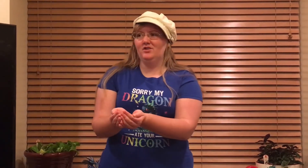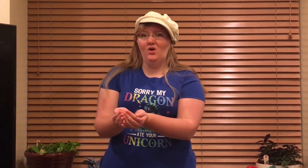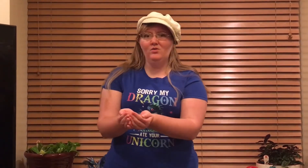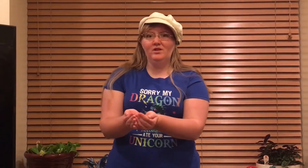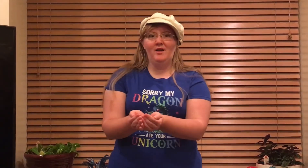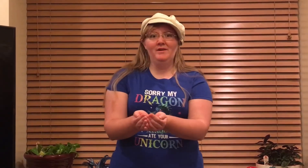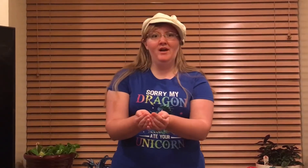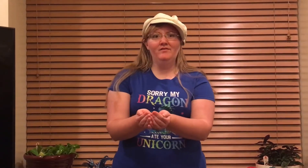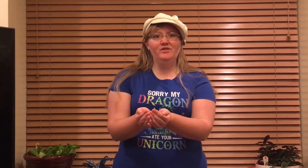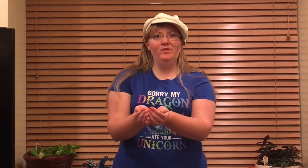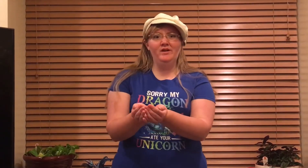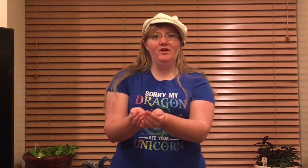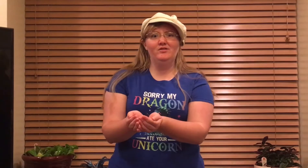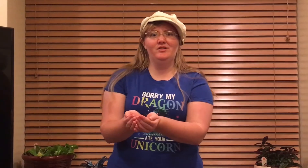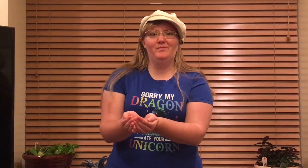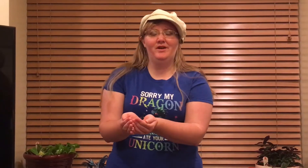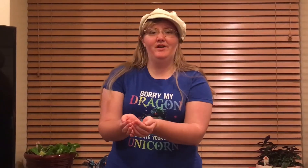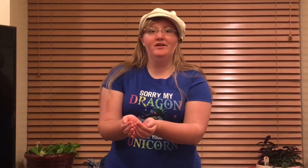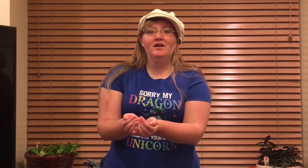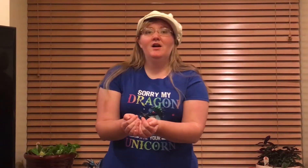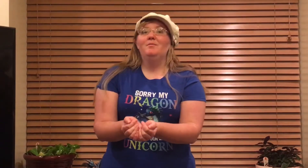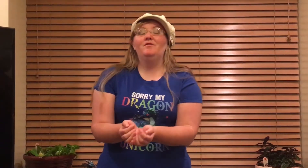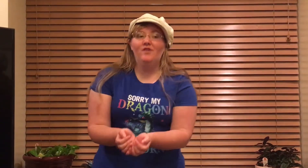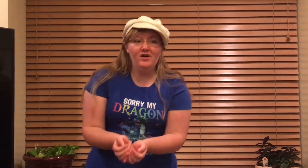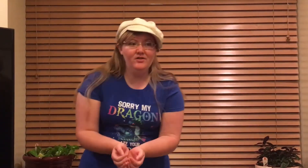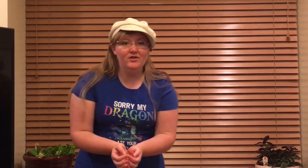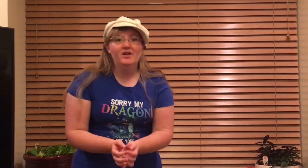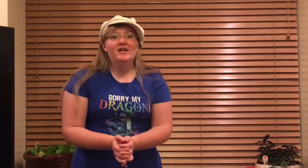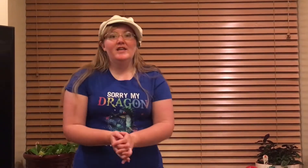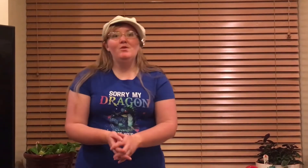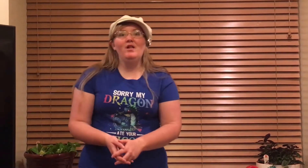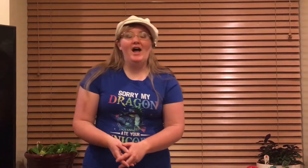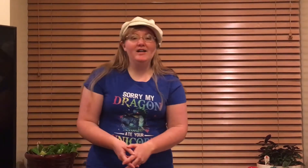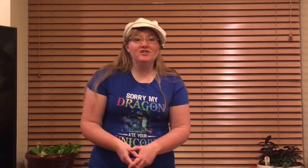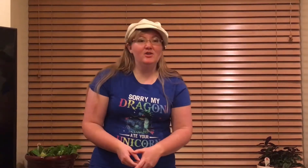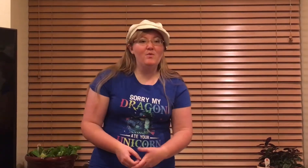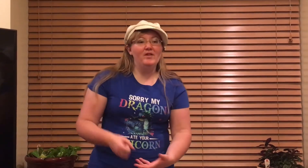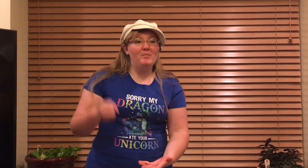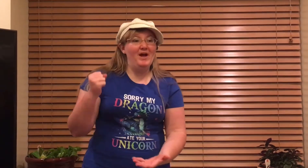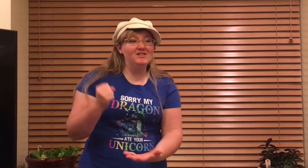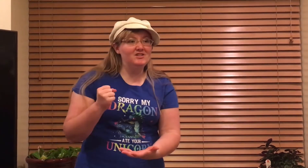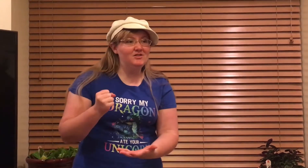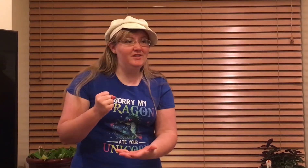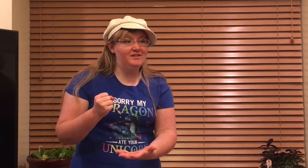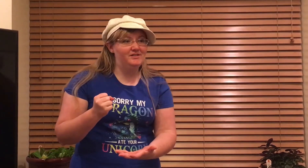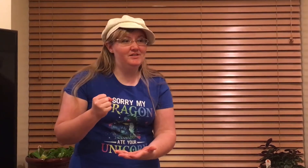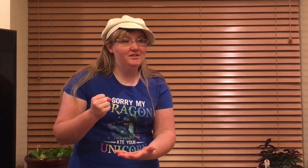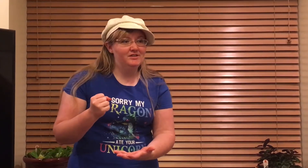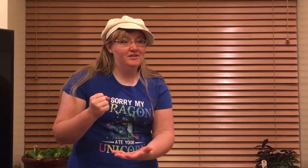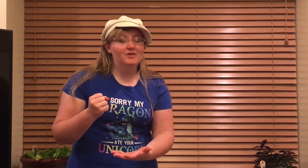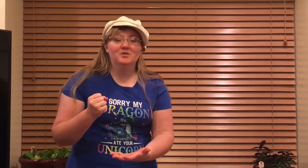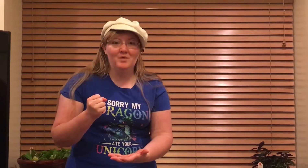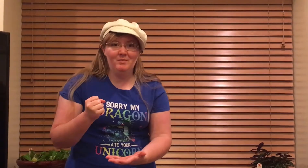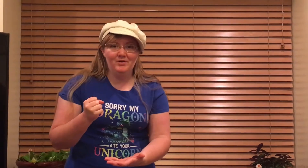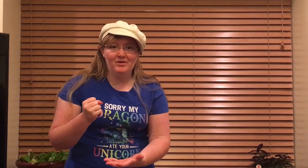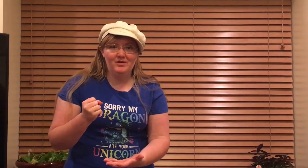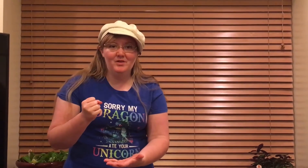gold coming out of his windows up there. But, Father, he will ask you where the pestle is. Remember, the